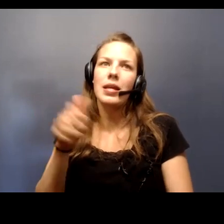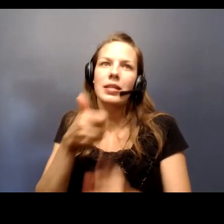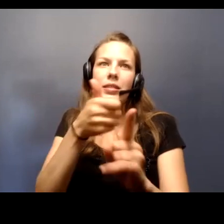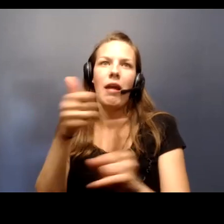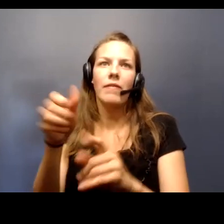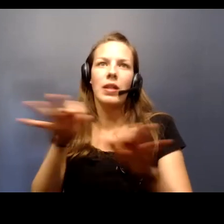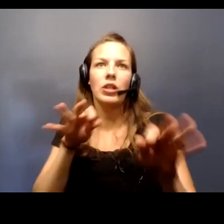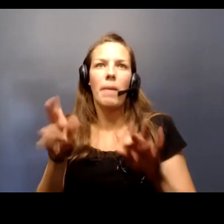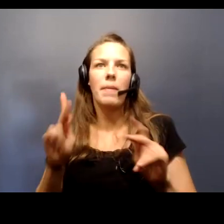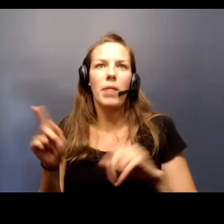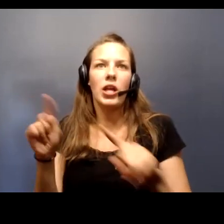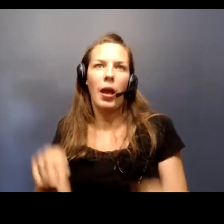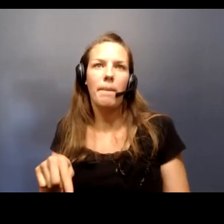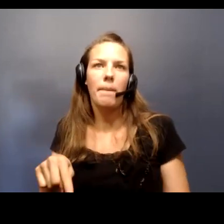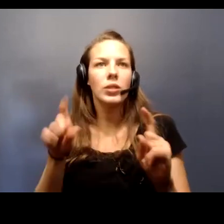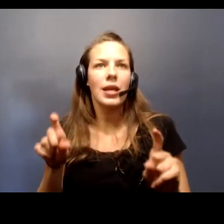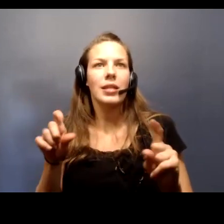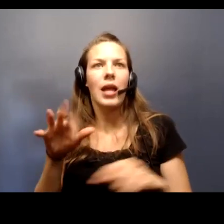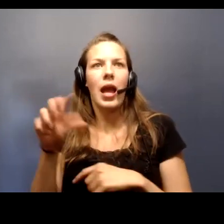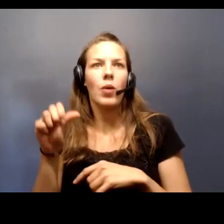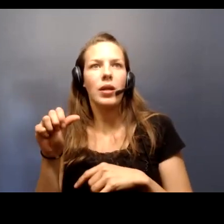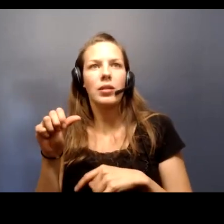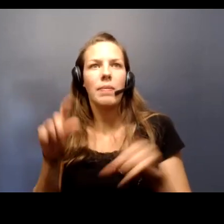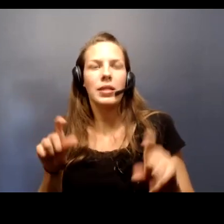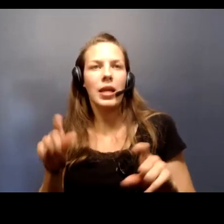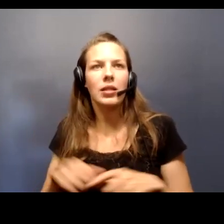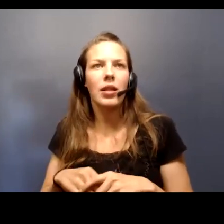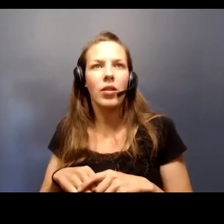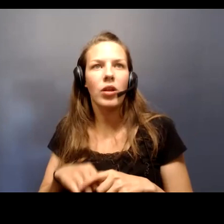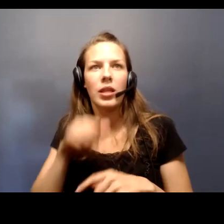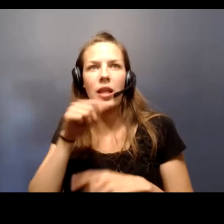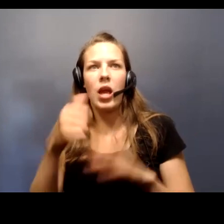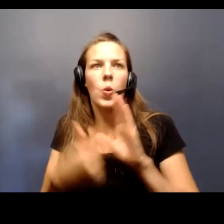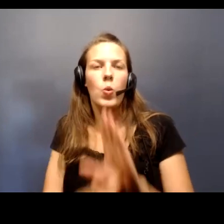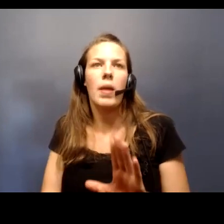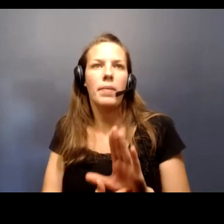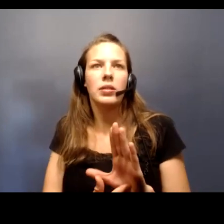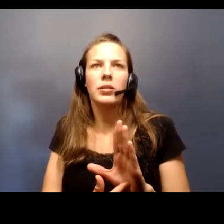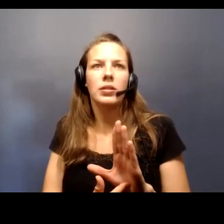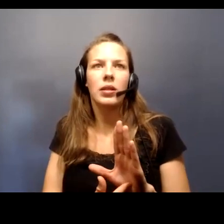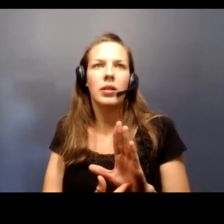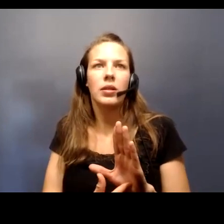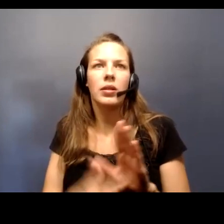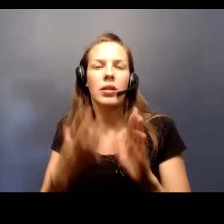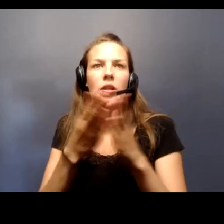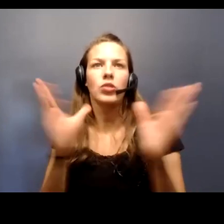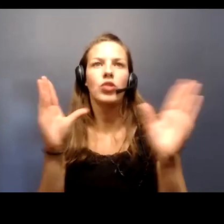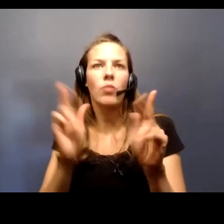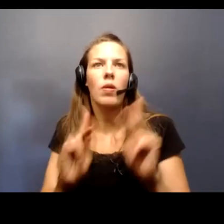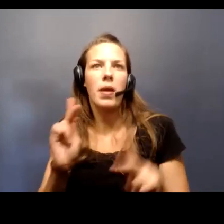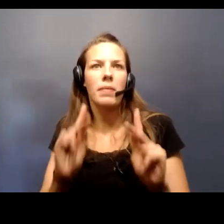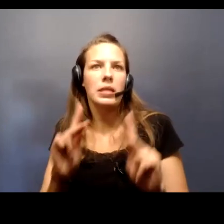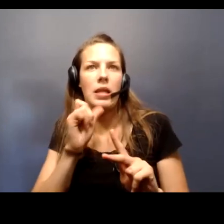coming to Test Iowa to be tested. That is, they're not representative of the general population